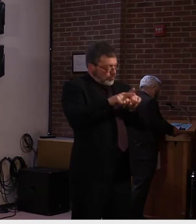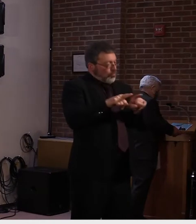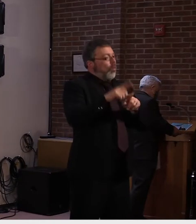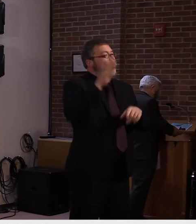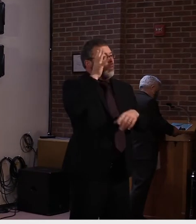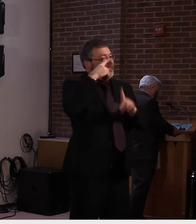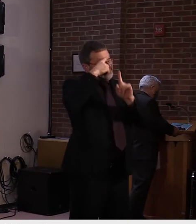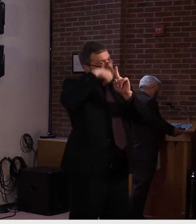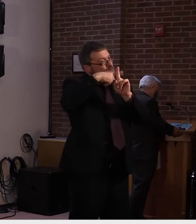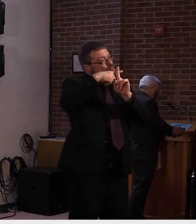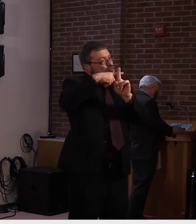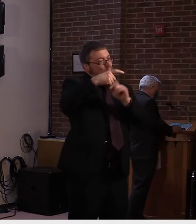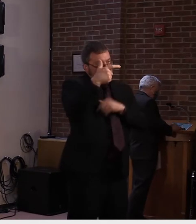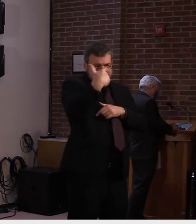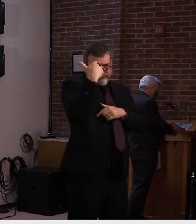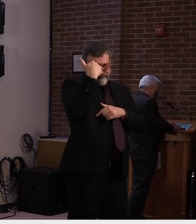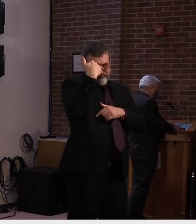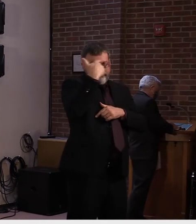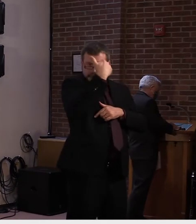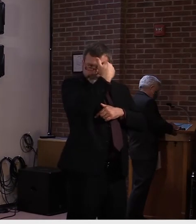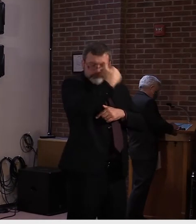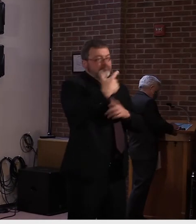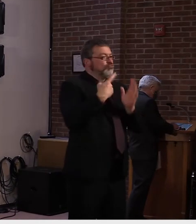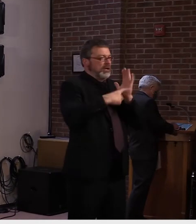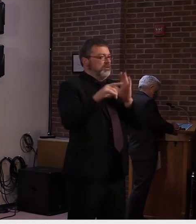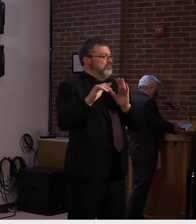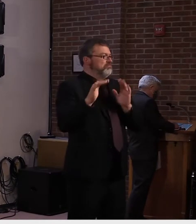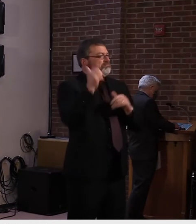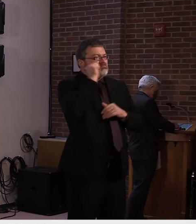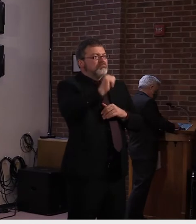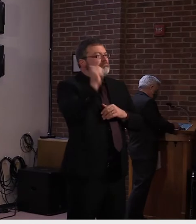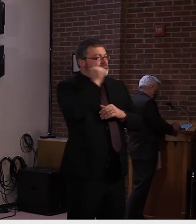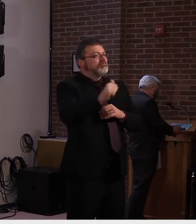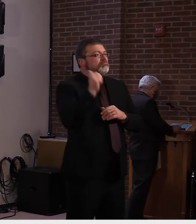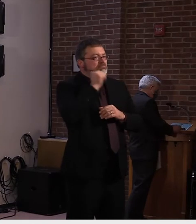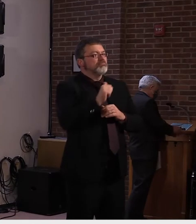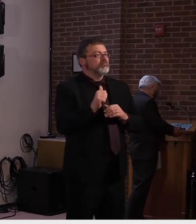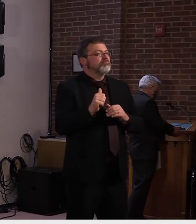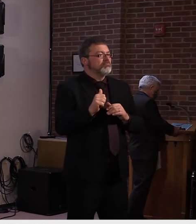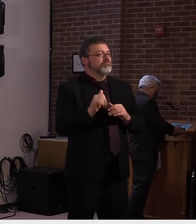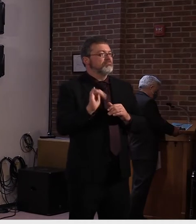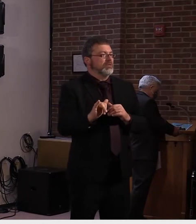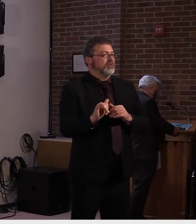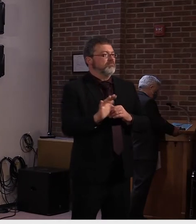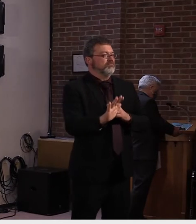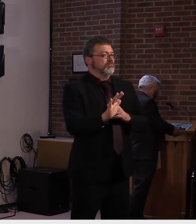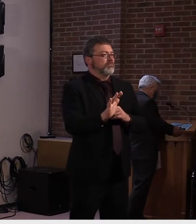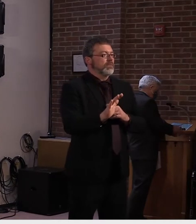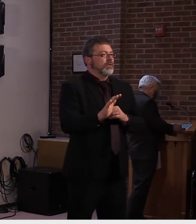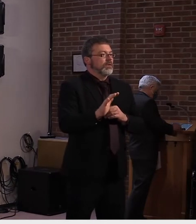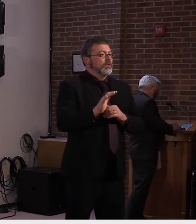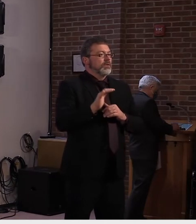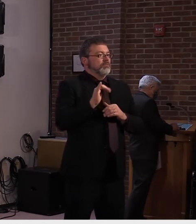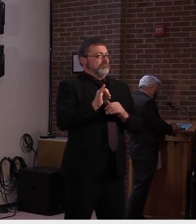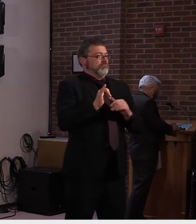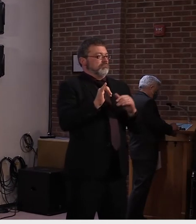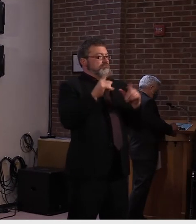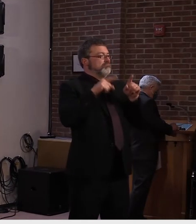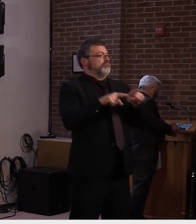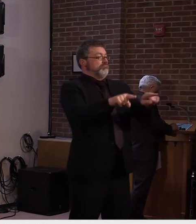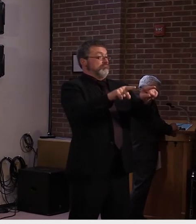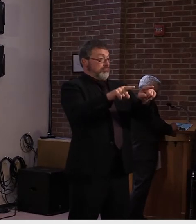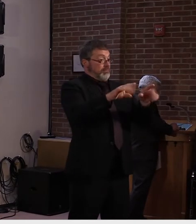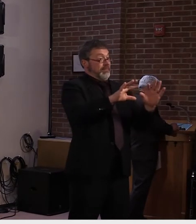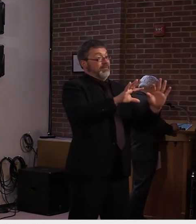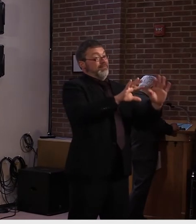Um, so we're looking at a technology, uh, solution and app, if you will, to, uh, help automate some of that, uh, process because otherwise it can be quite